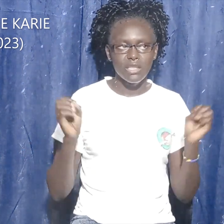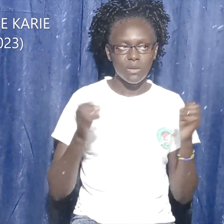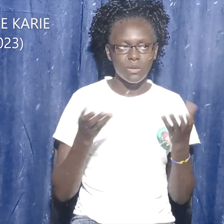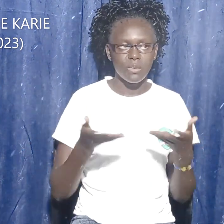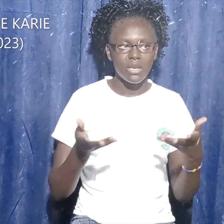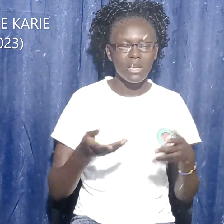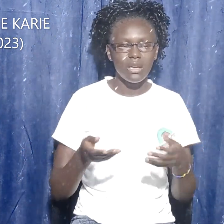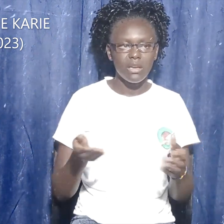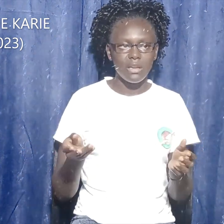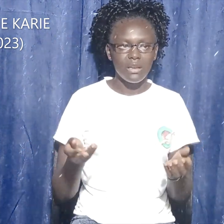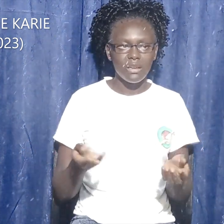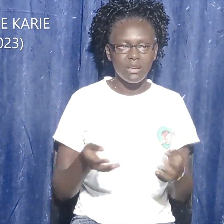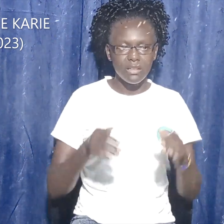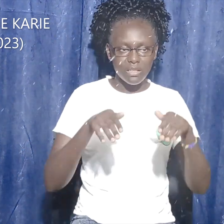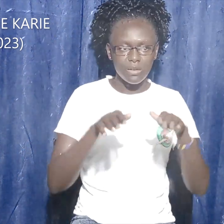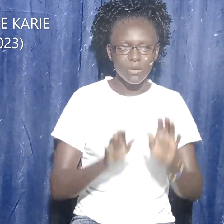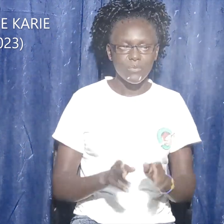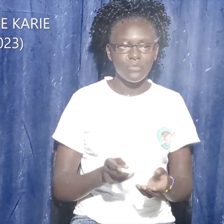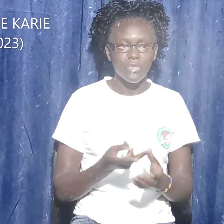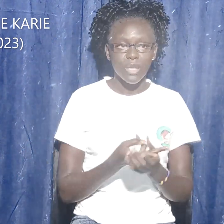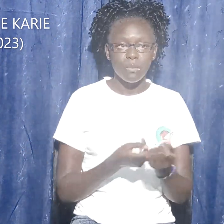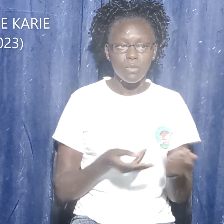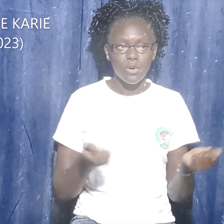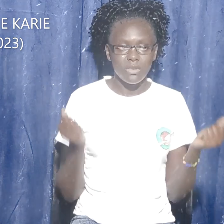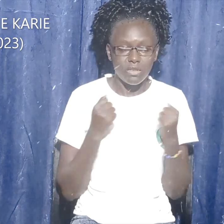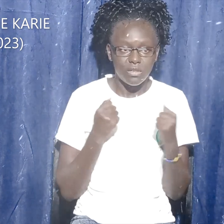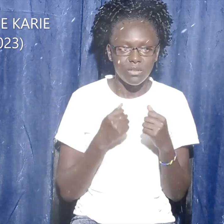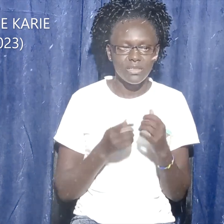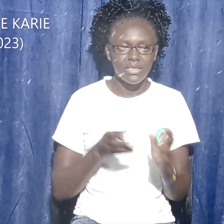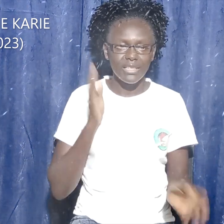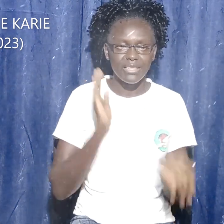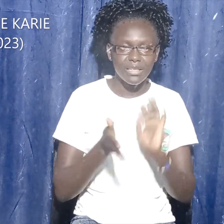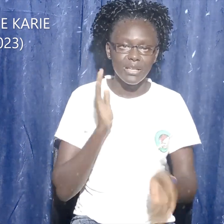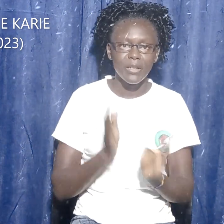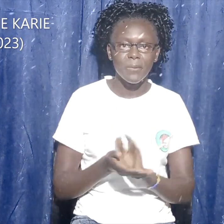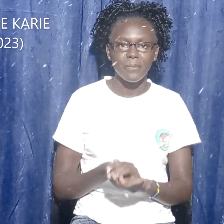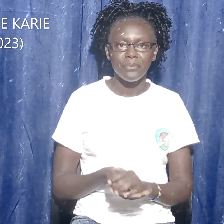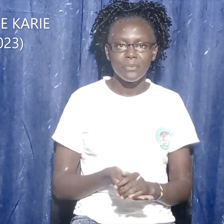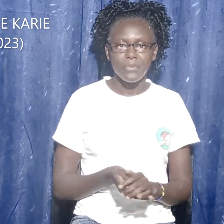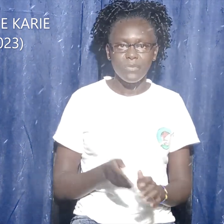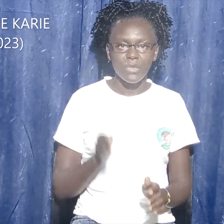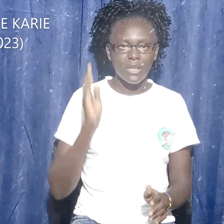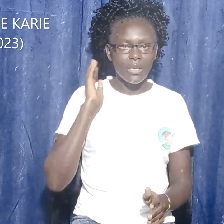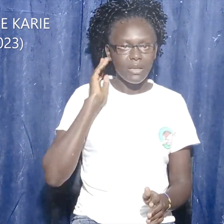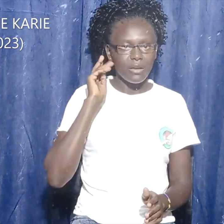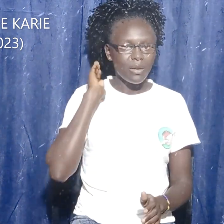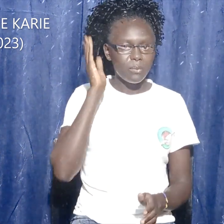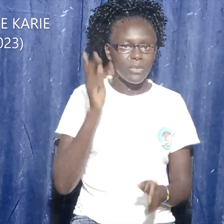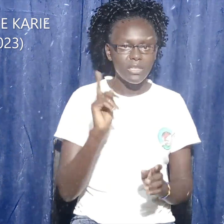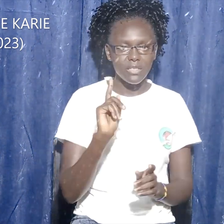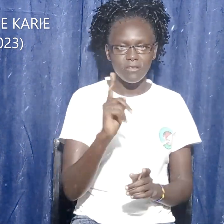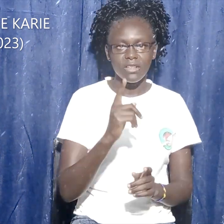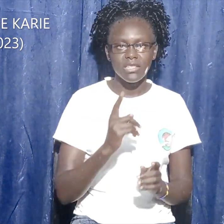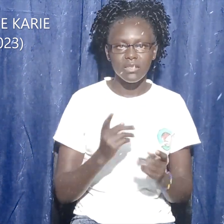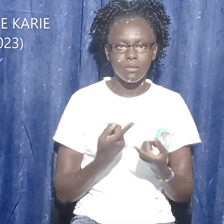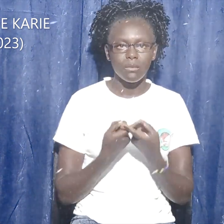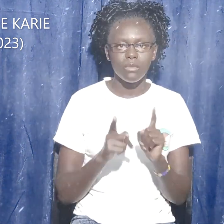They were shocked and both ran. Peter was the first one, but John asked